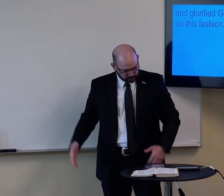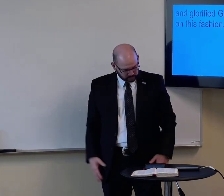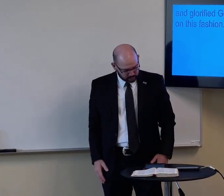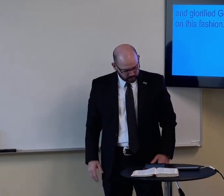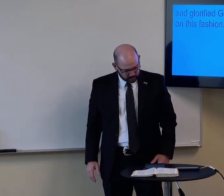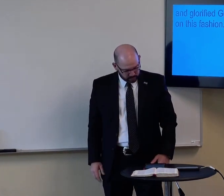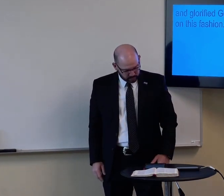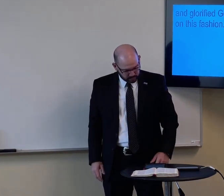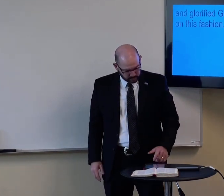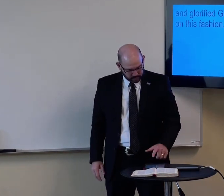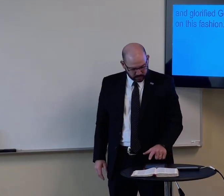Where is that?